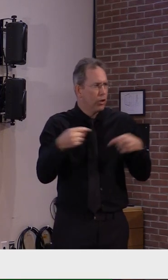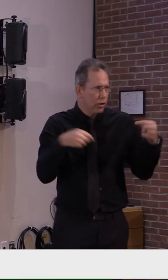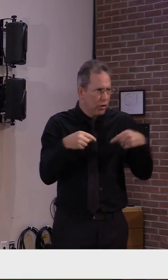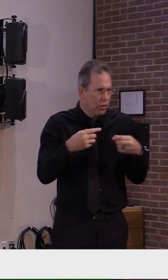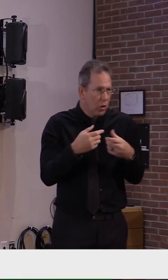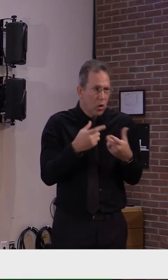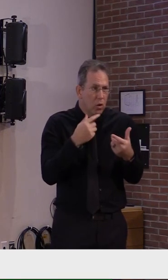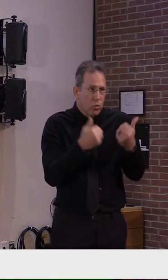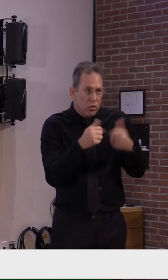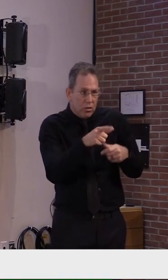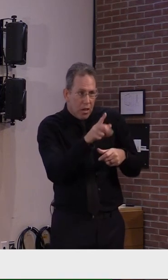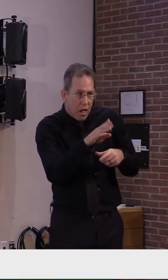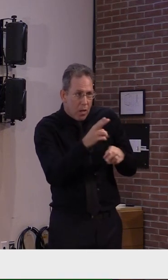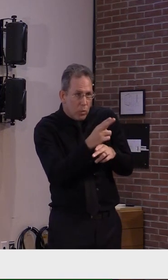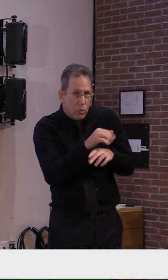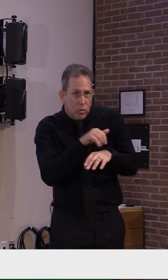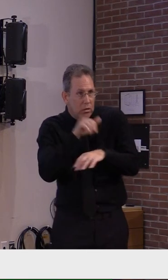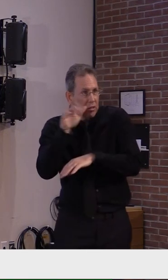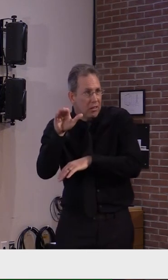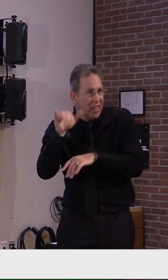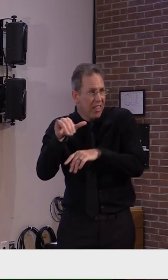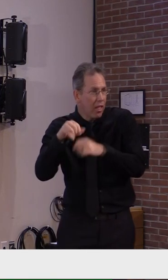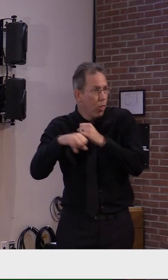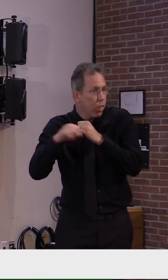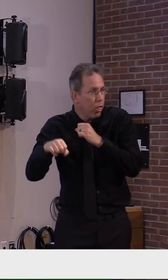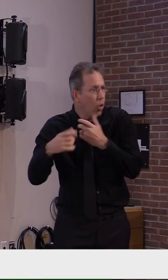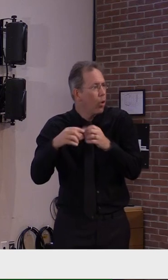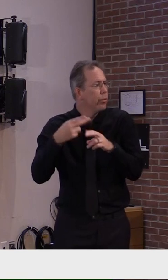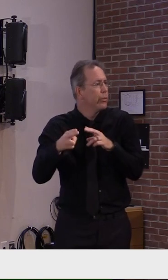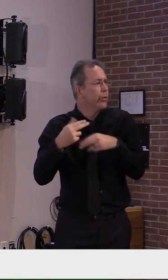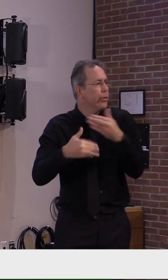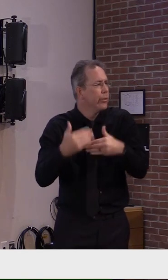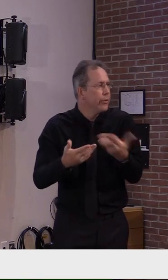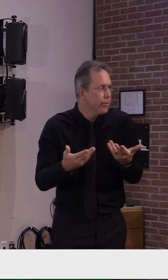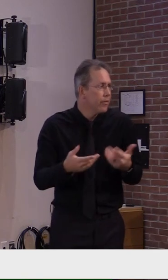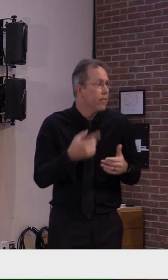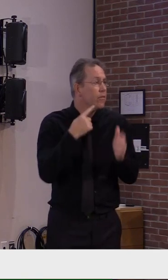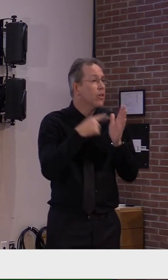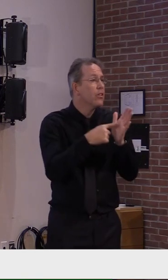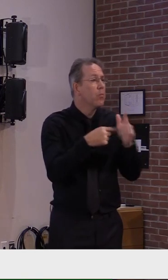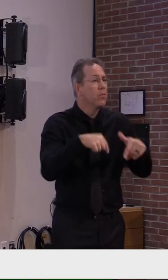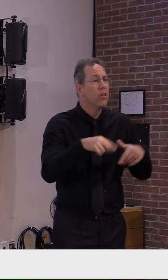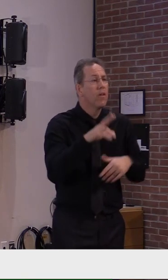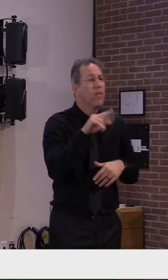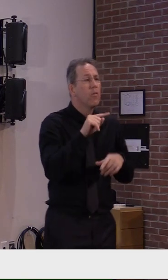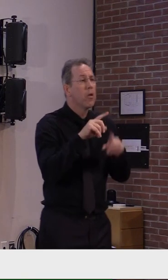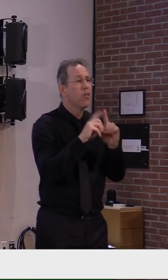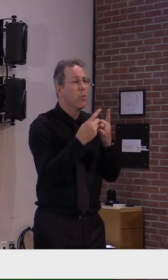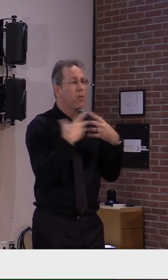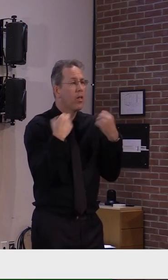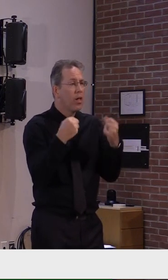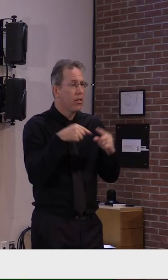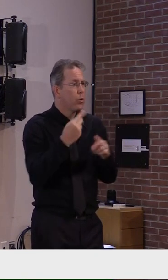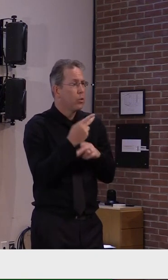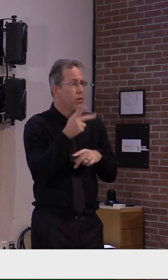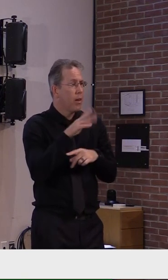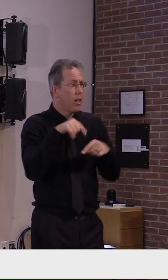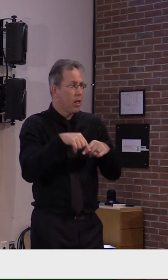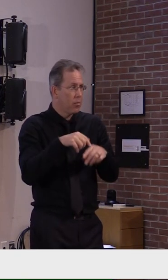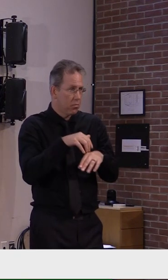the turnaround time. For example, the Vermont Department of Health lab has a turnaround time, and we monitor this